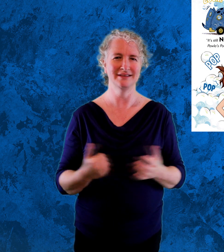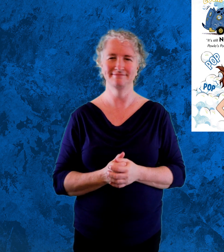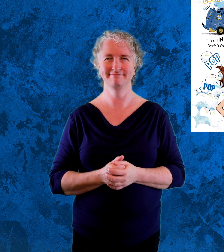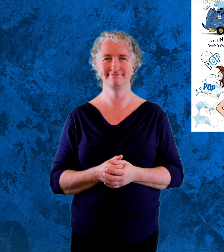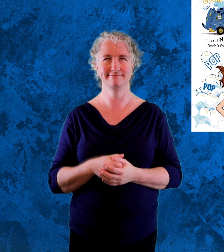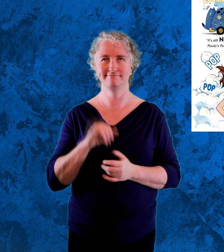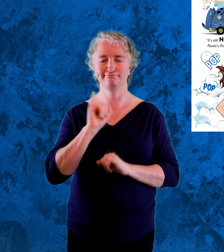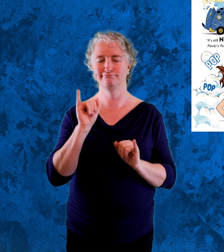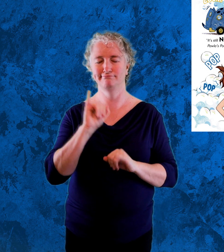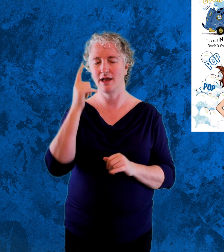even worse idea.